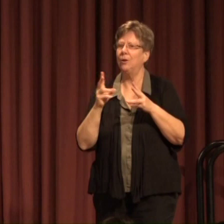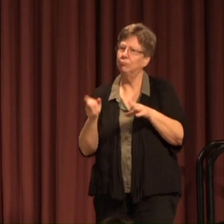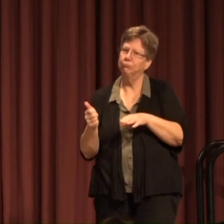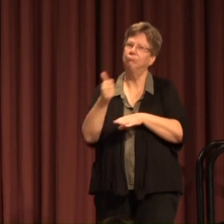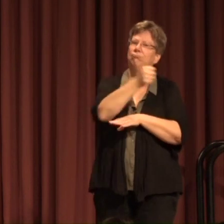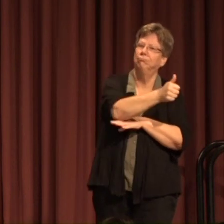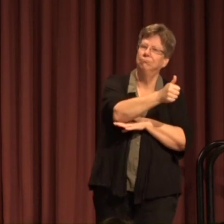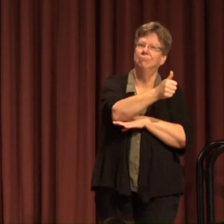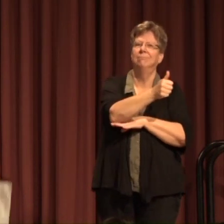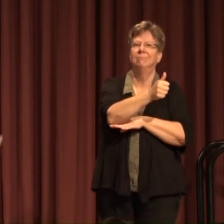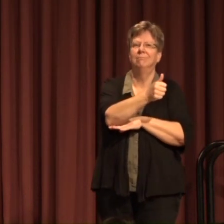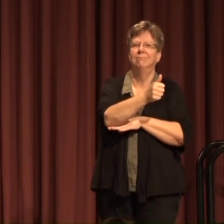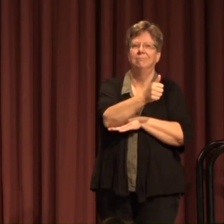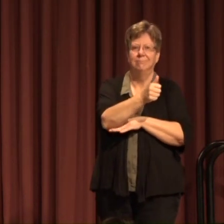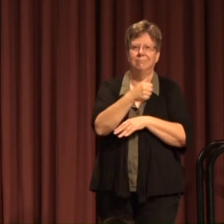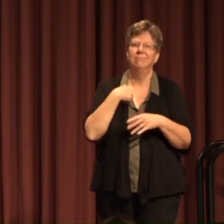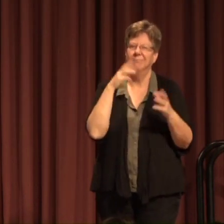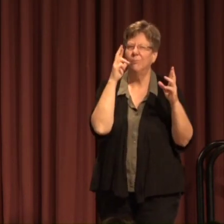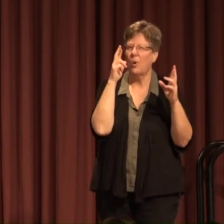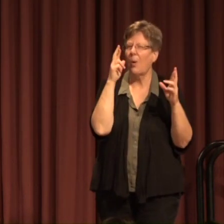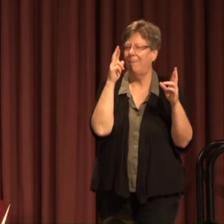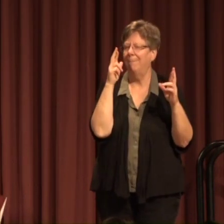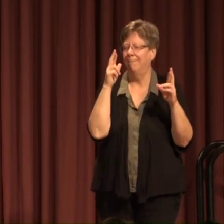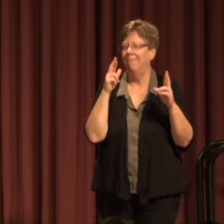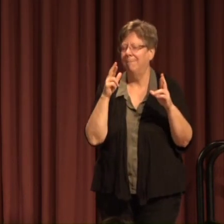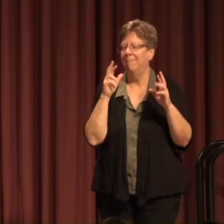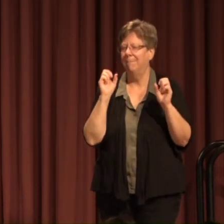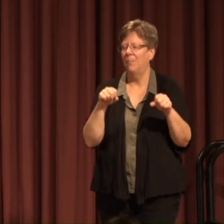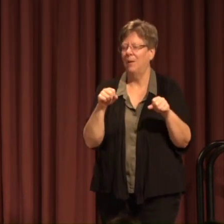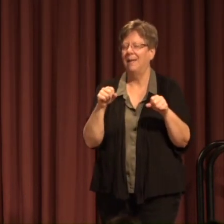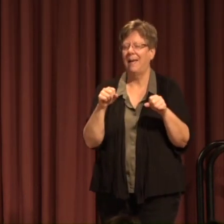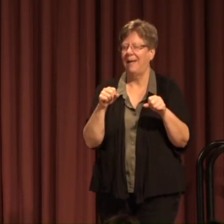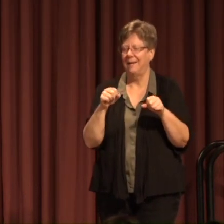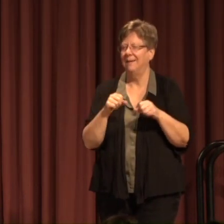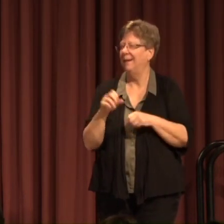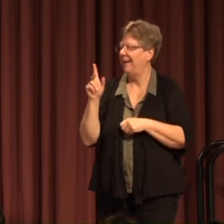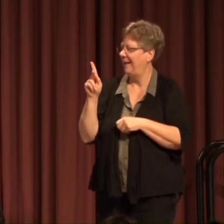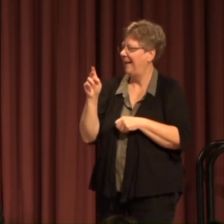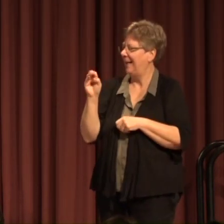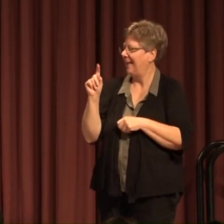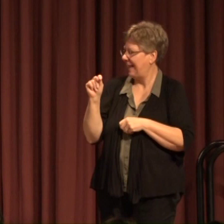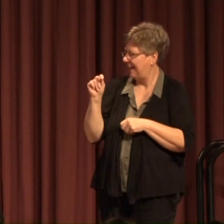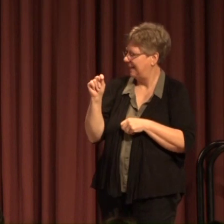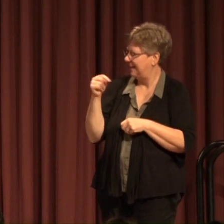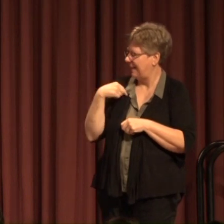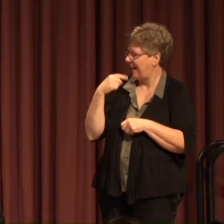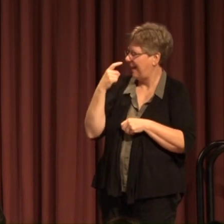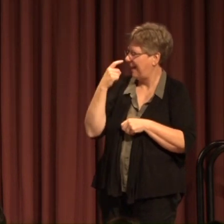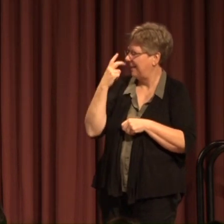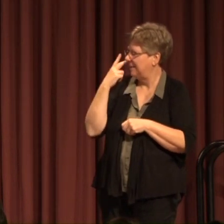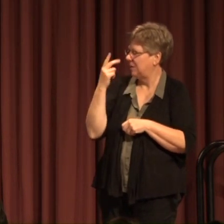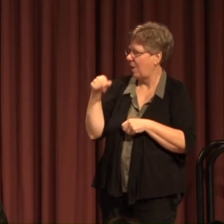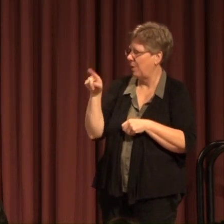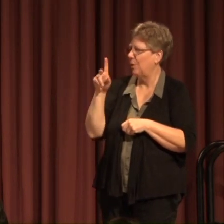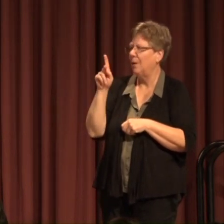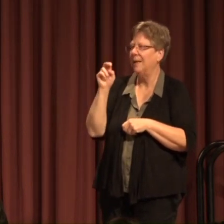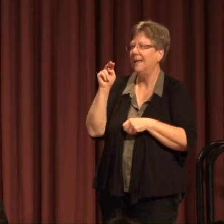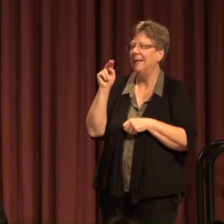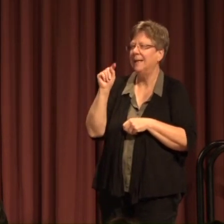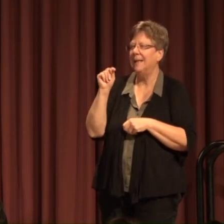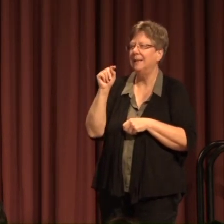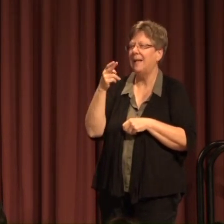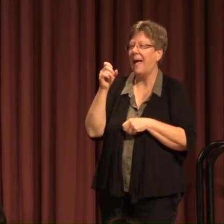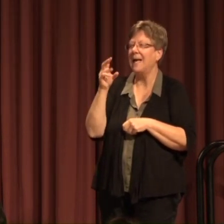hope that we can Make that happen And Kent I think I saw you Kent has a